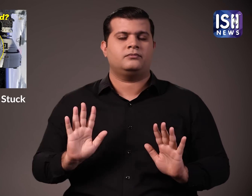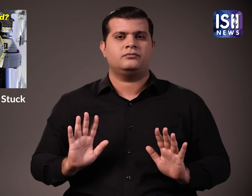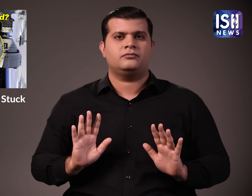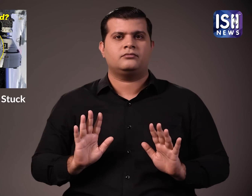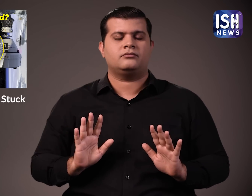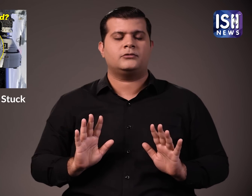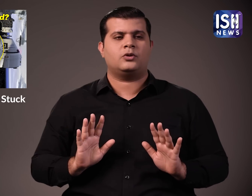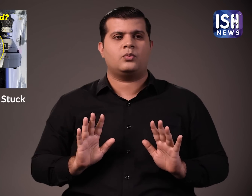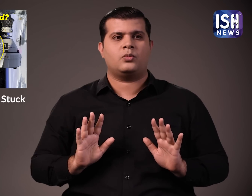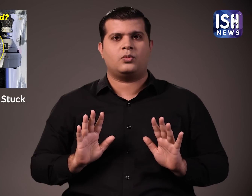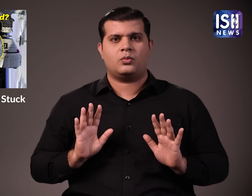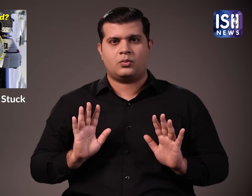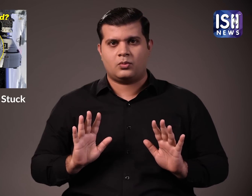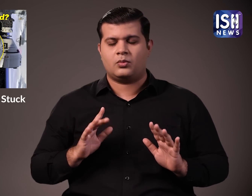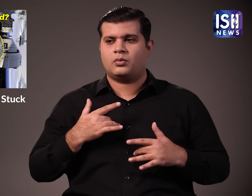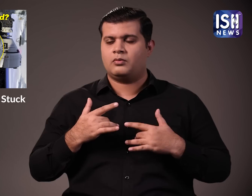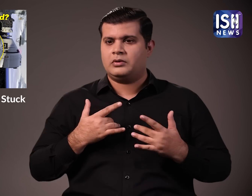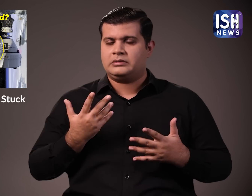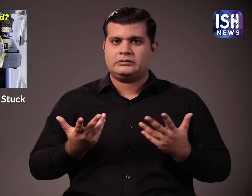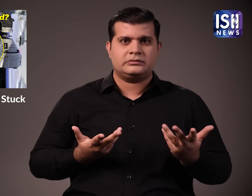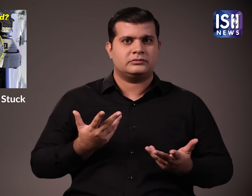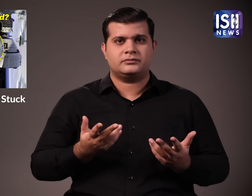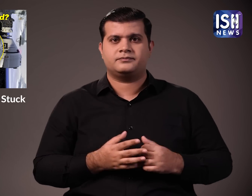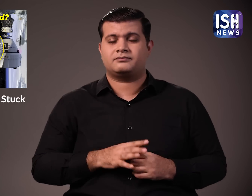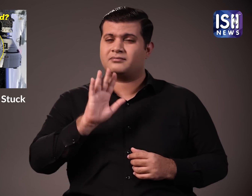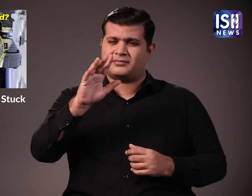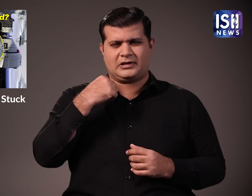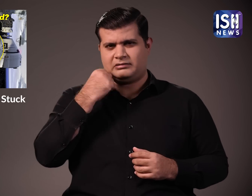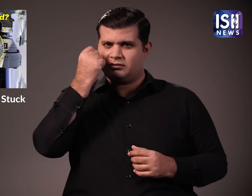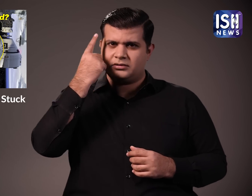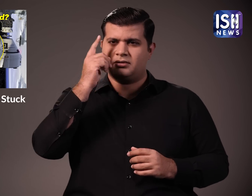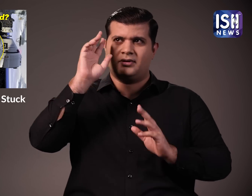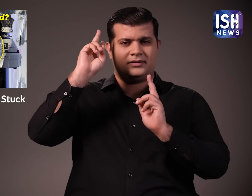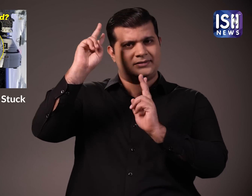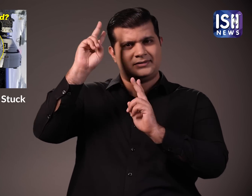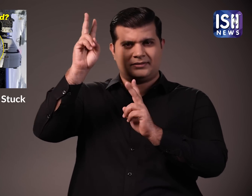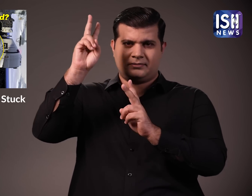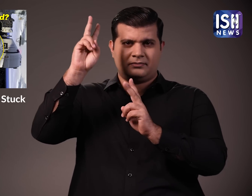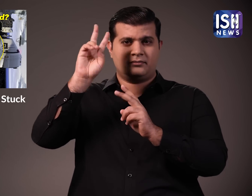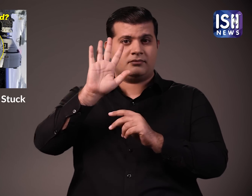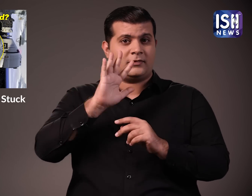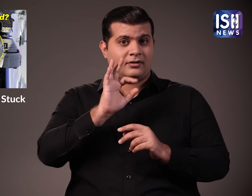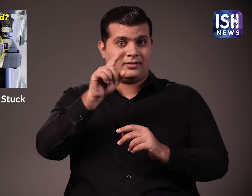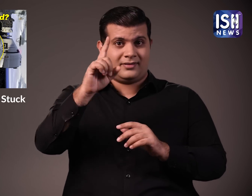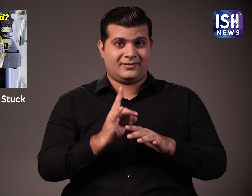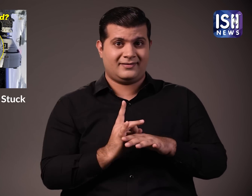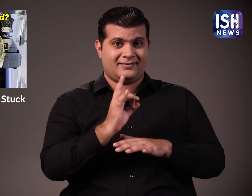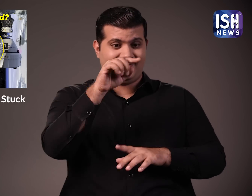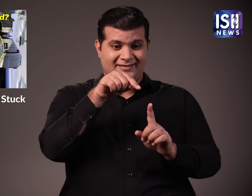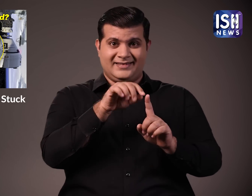14 of the thrusters at least need to work for a safe return but there are a few malfunctions which is why the spacecraft is